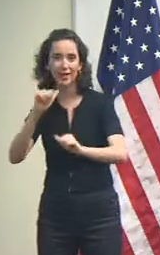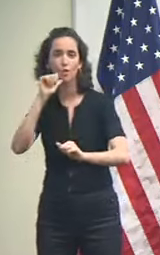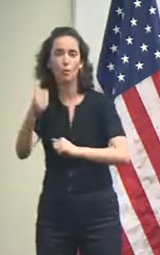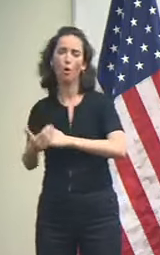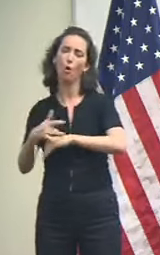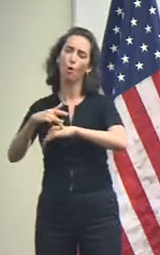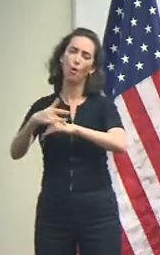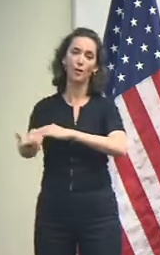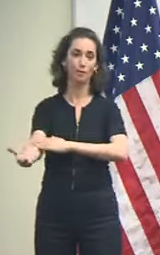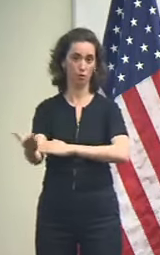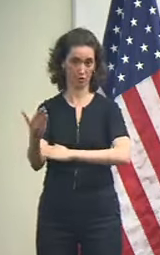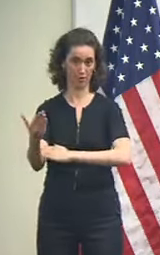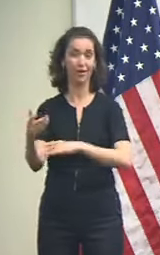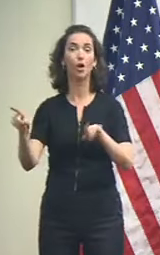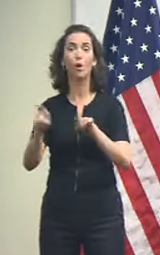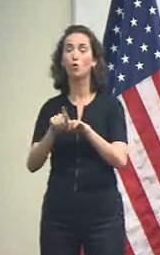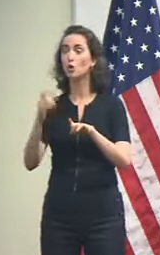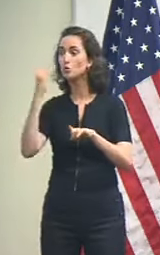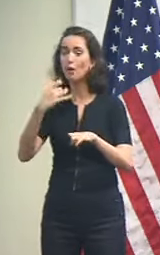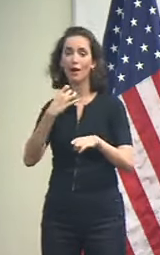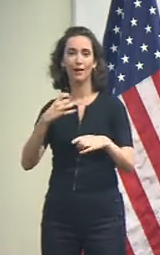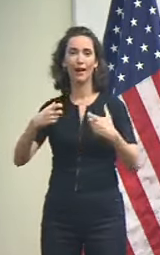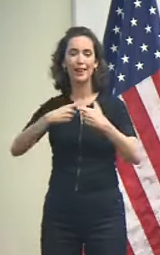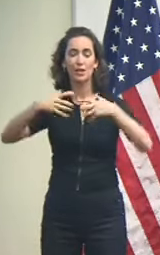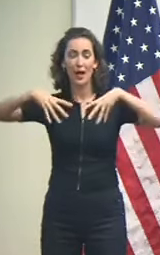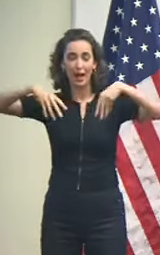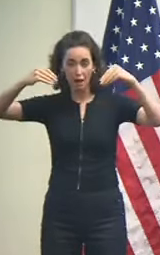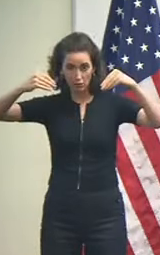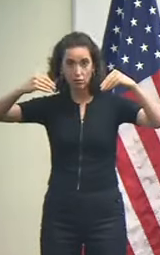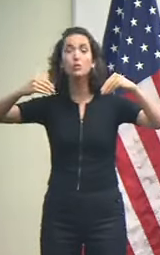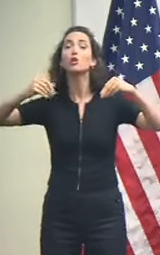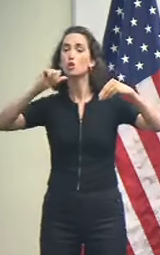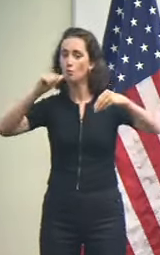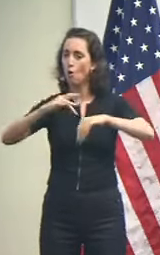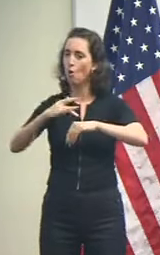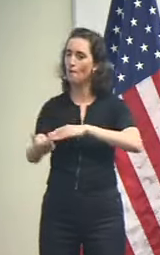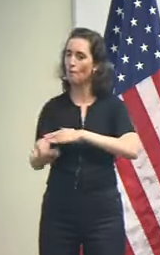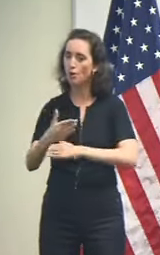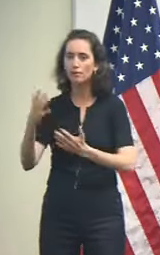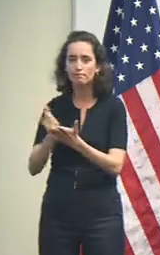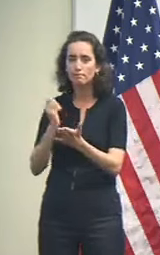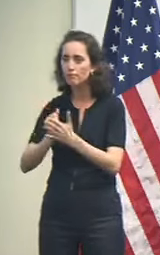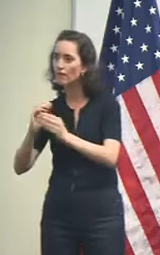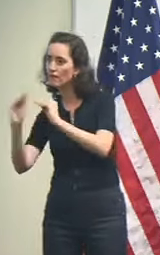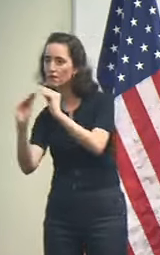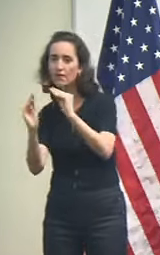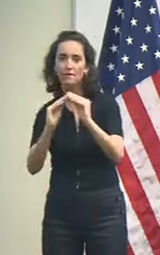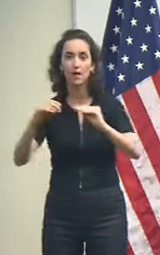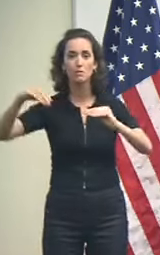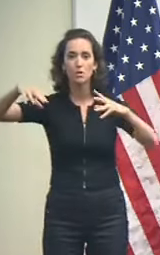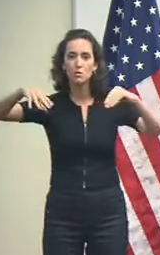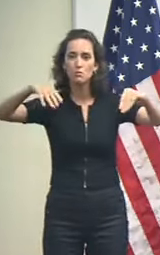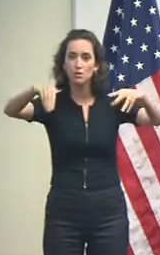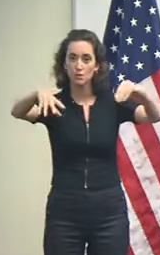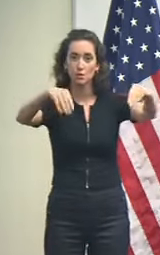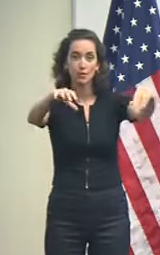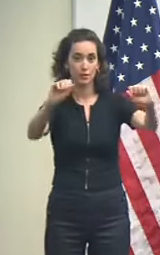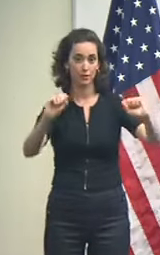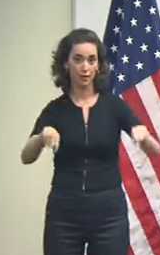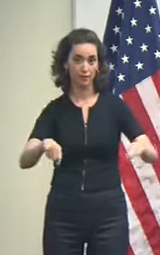and power restoration efforts should be able to begin tomorrow morning early as well.